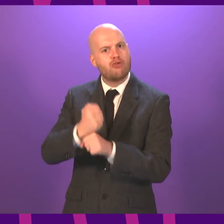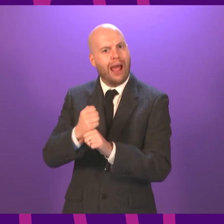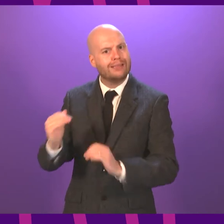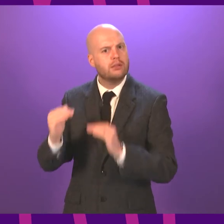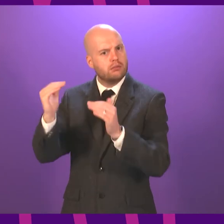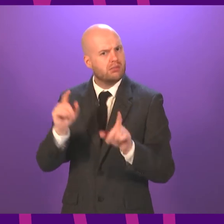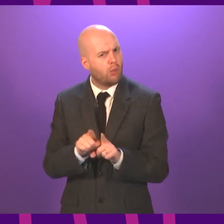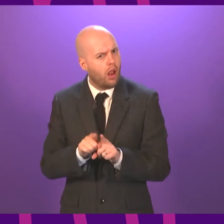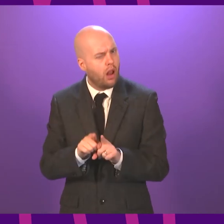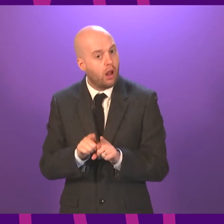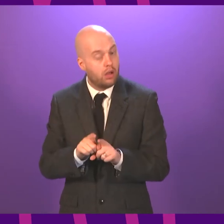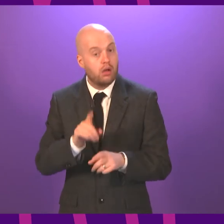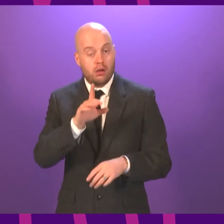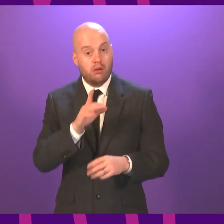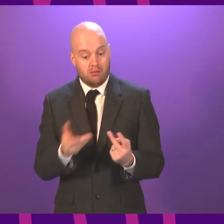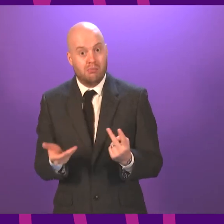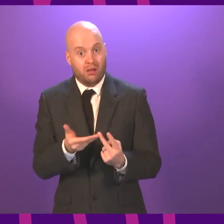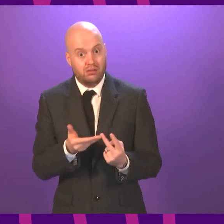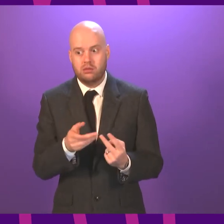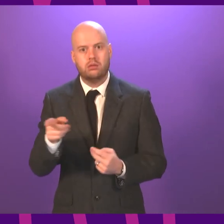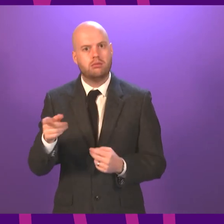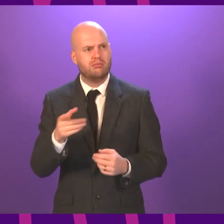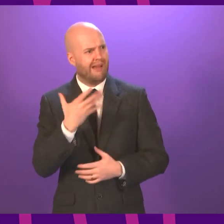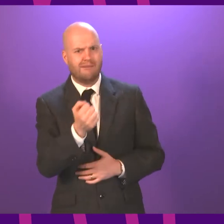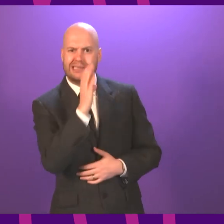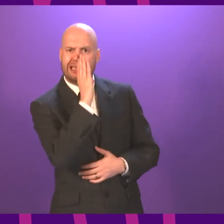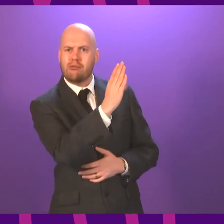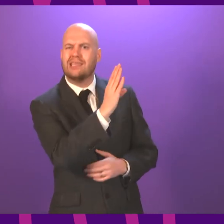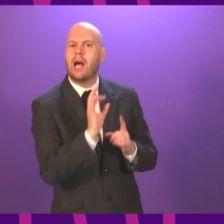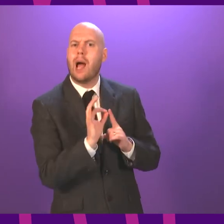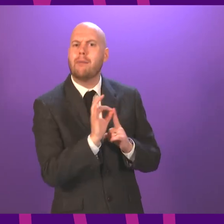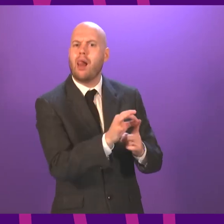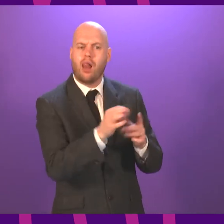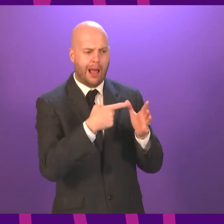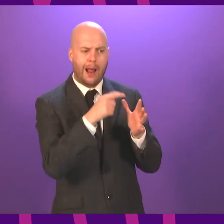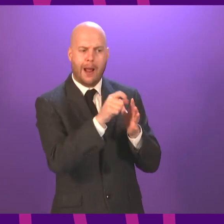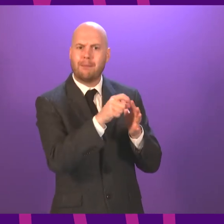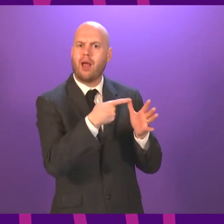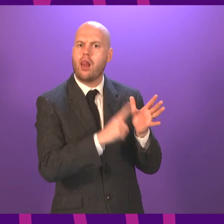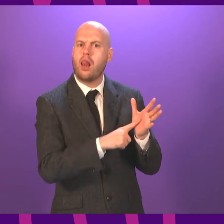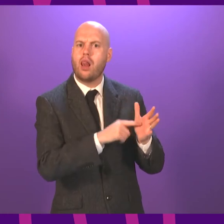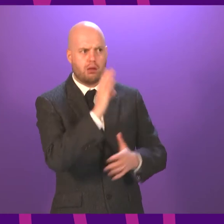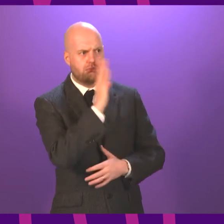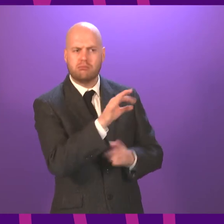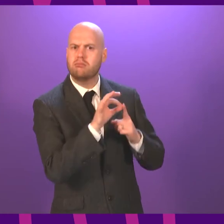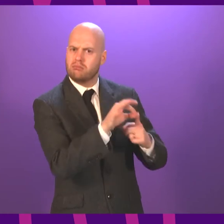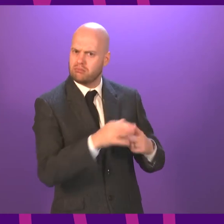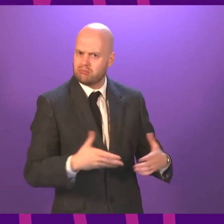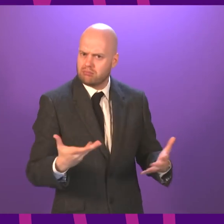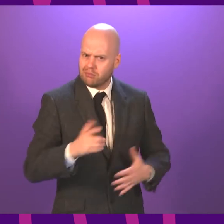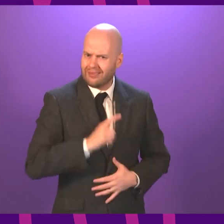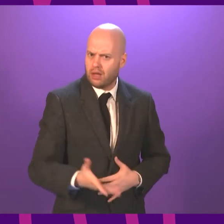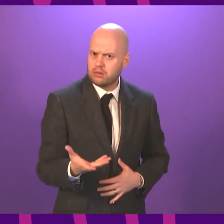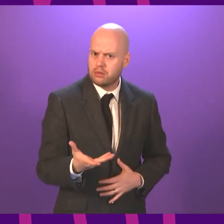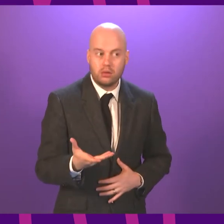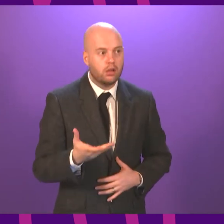of appeal free of any cost was also something that was called for. On this important issue of whether we have a no detriment